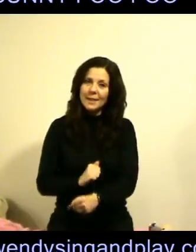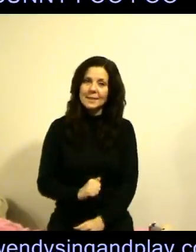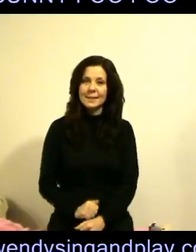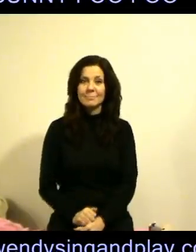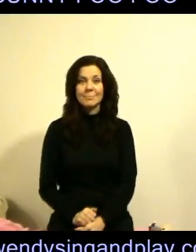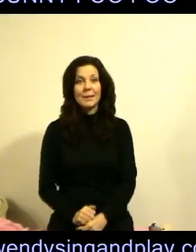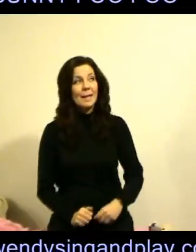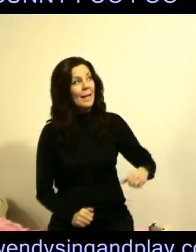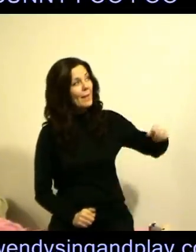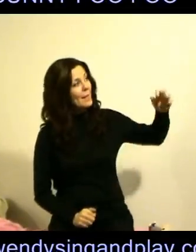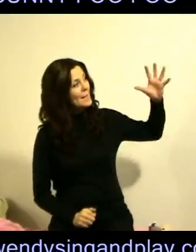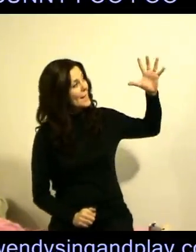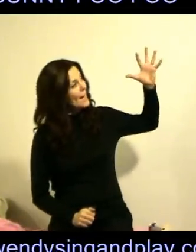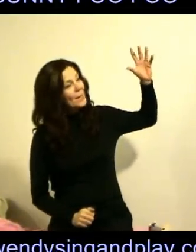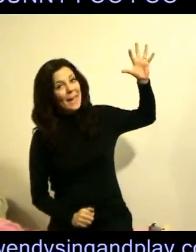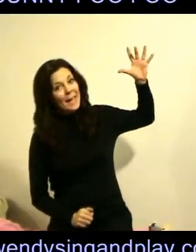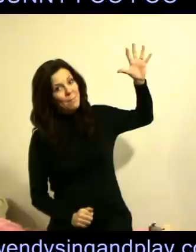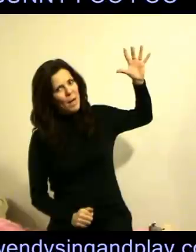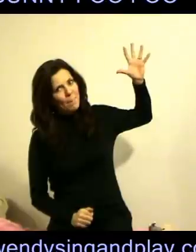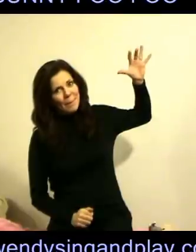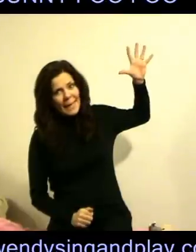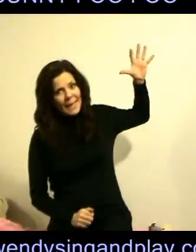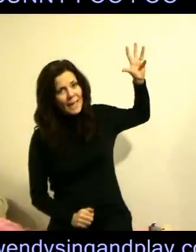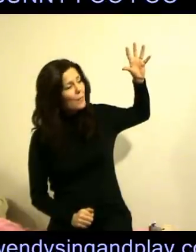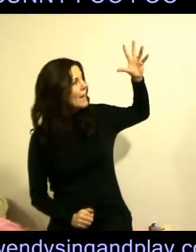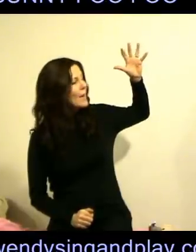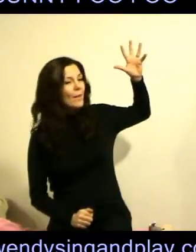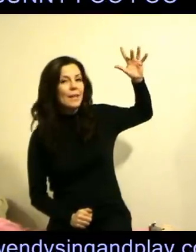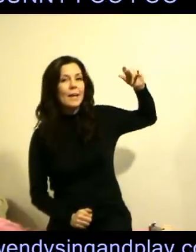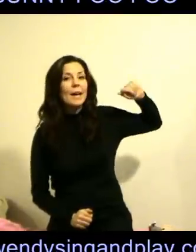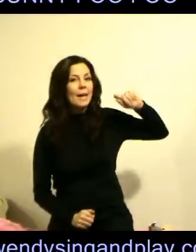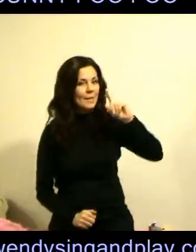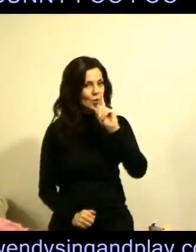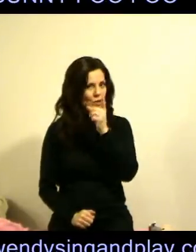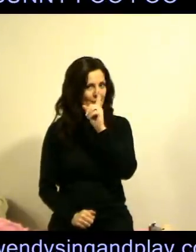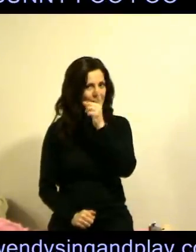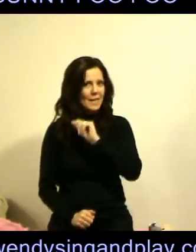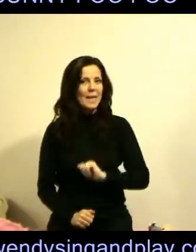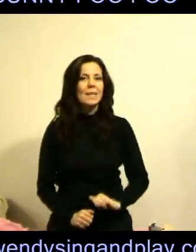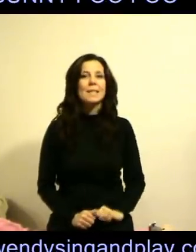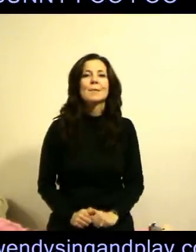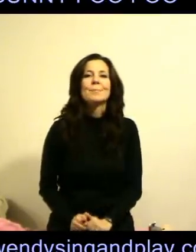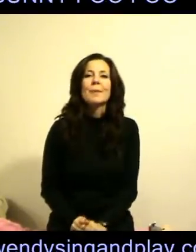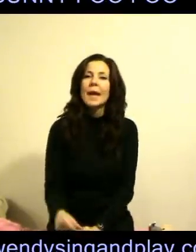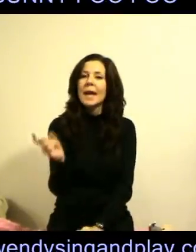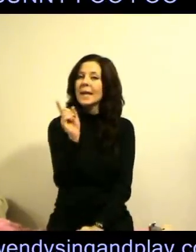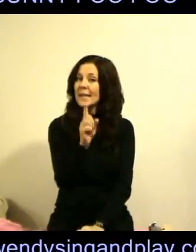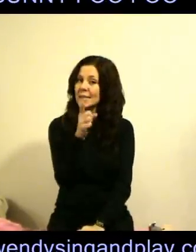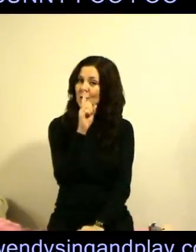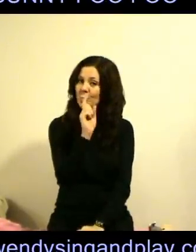head. Then down came a big fairy and she said, Little